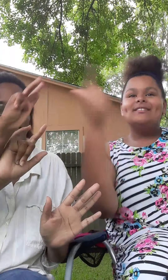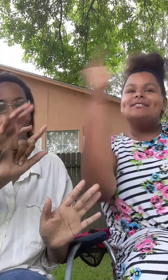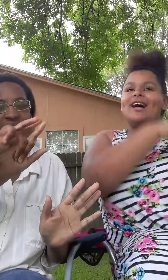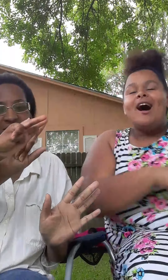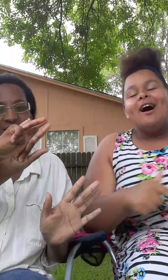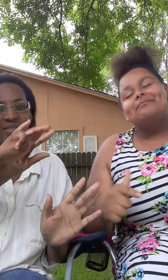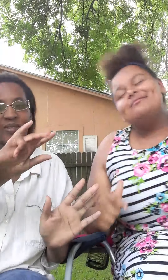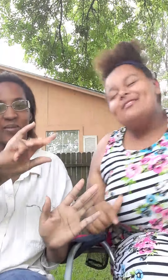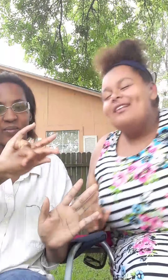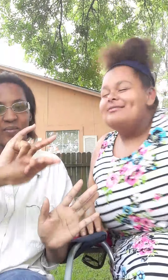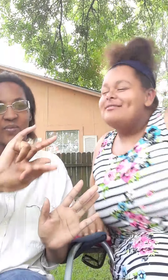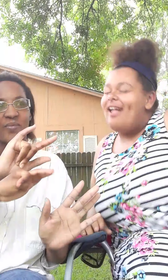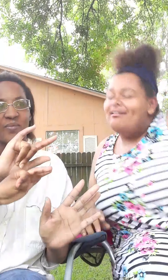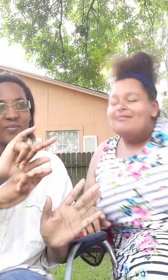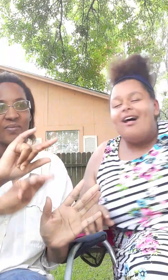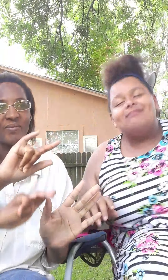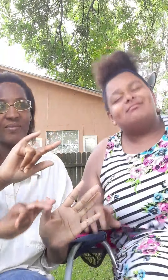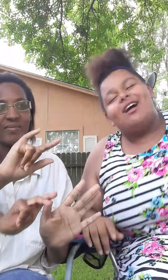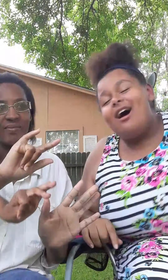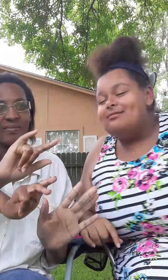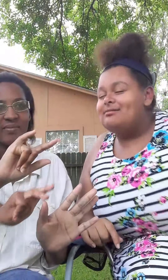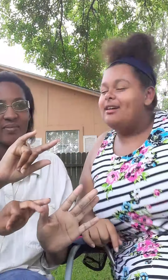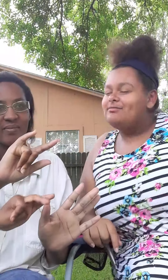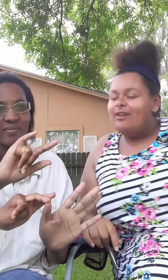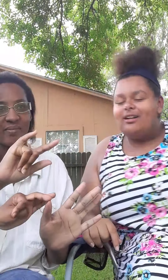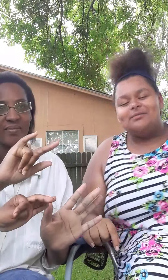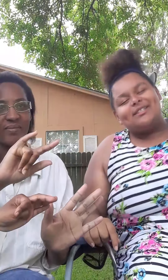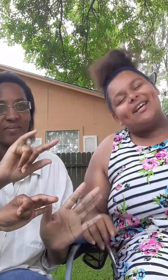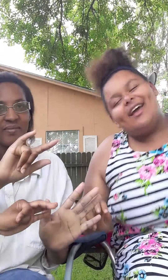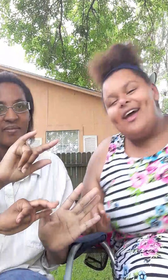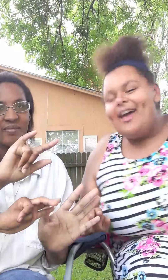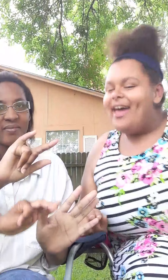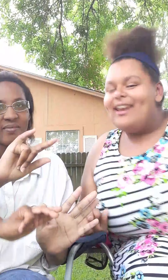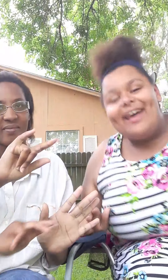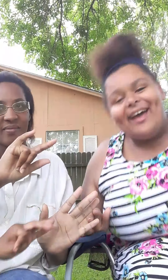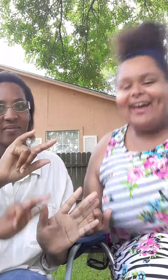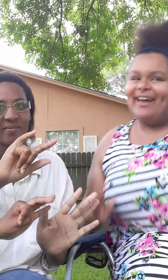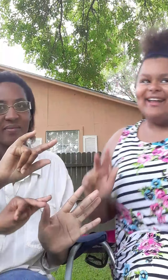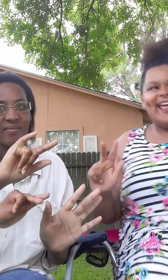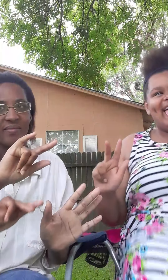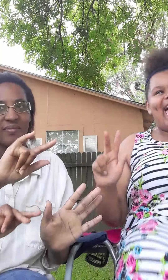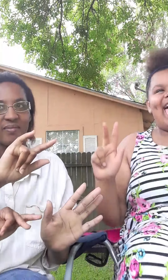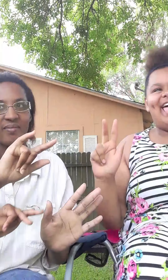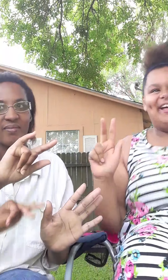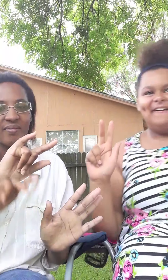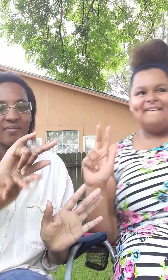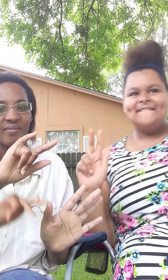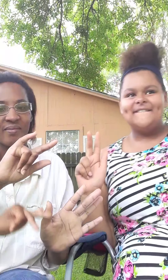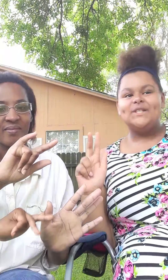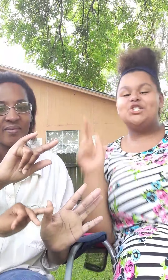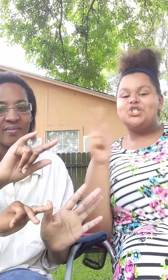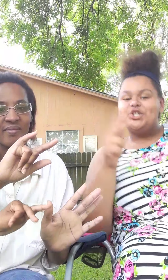You were not just From the beginning I don't wanna fuck with you